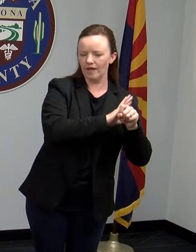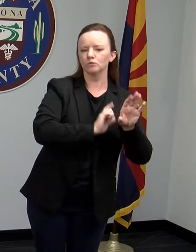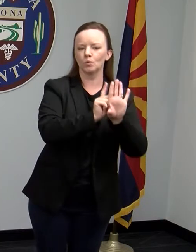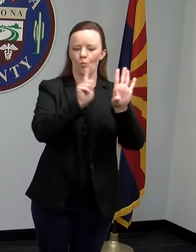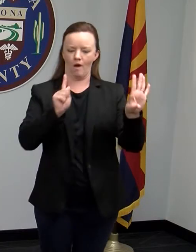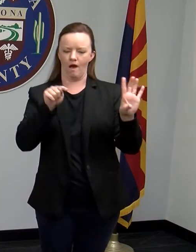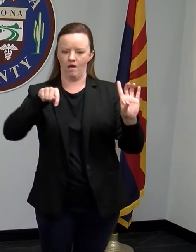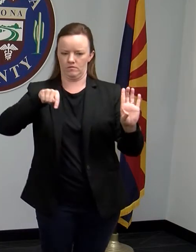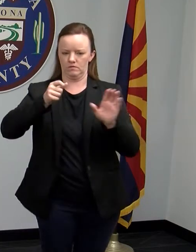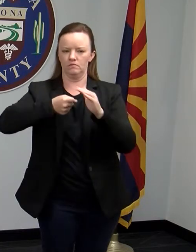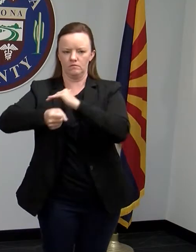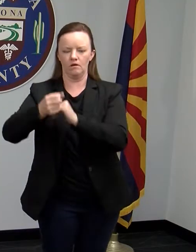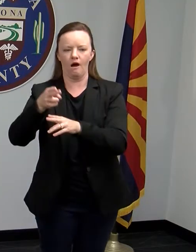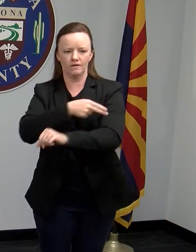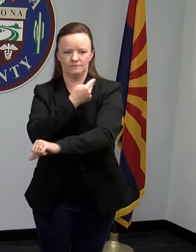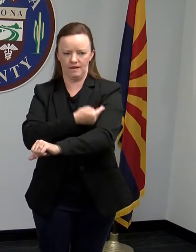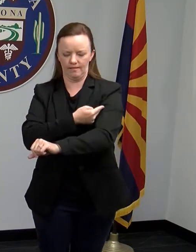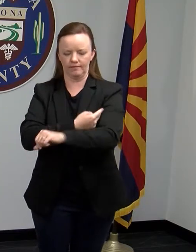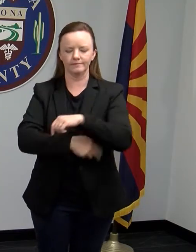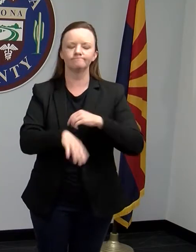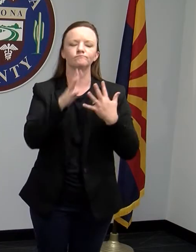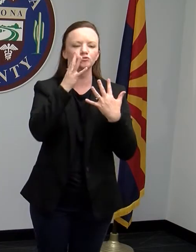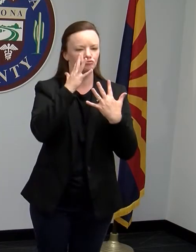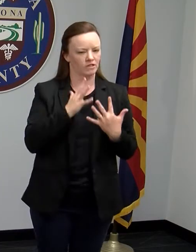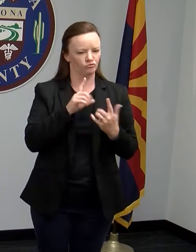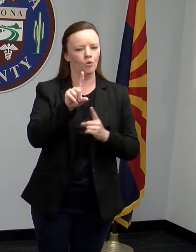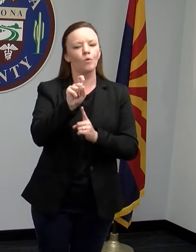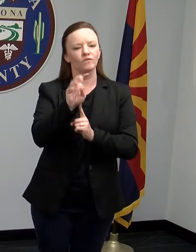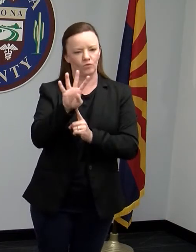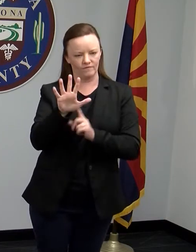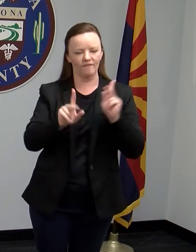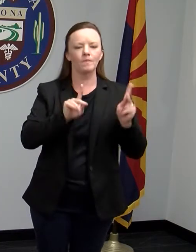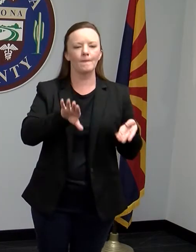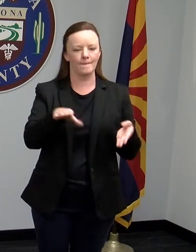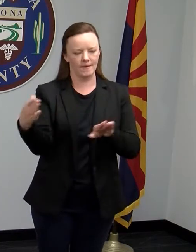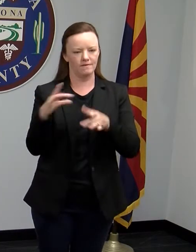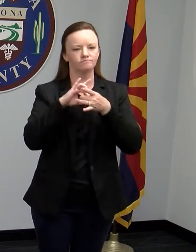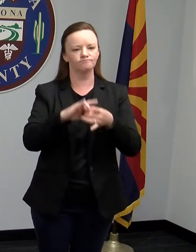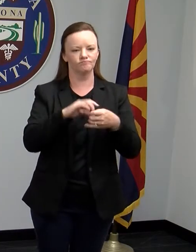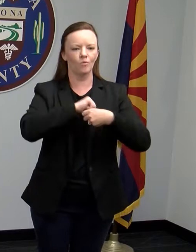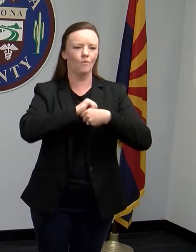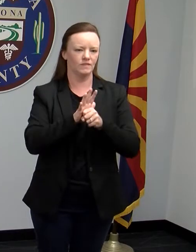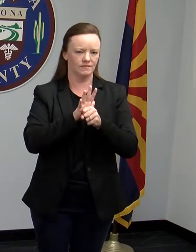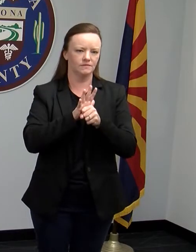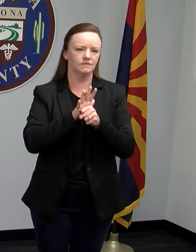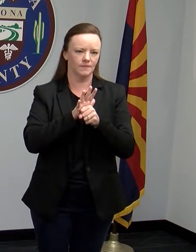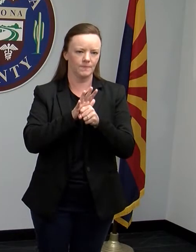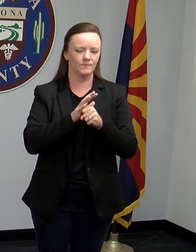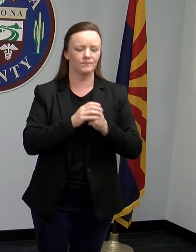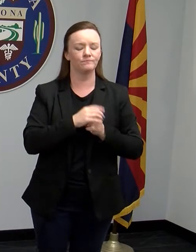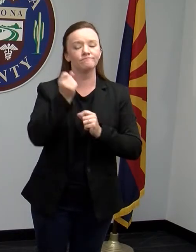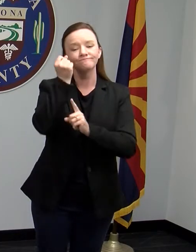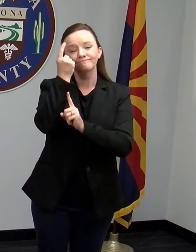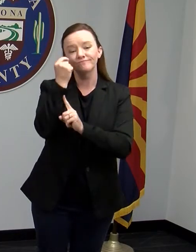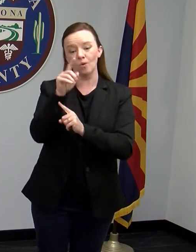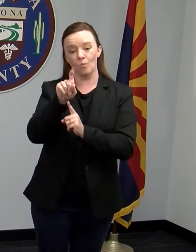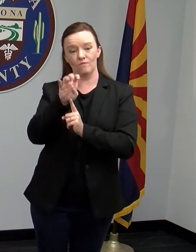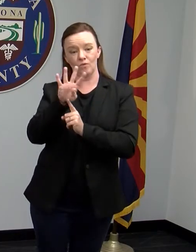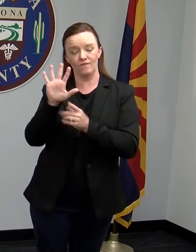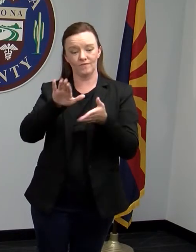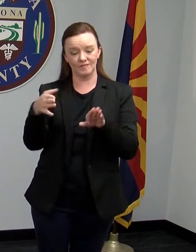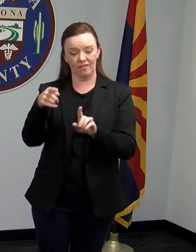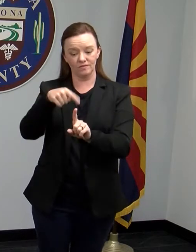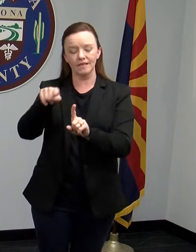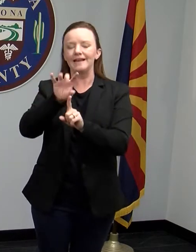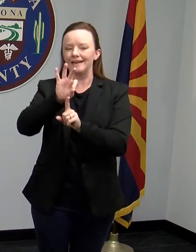Tragically, we've had 145 deaths related to COVID-19, and 98%